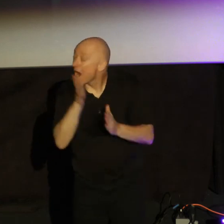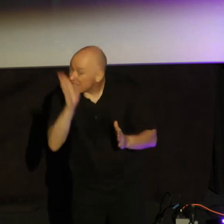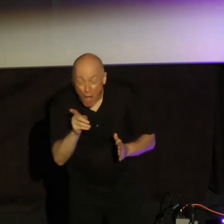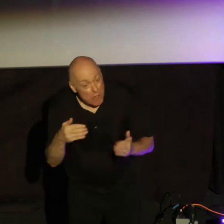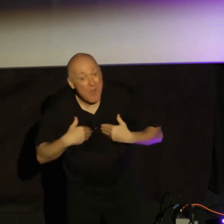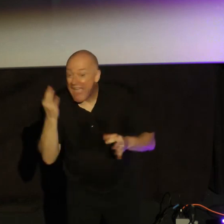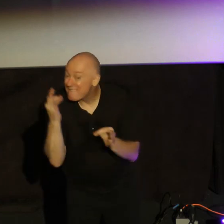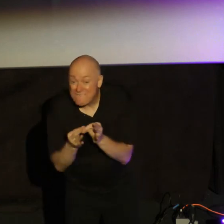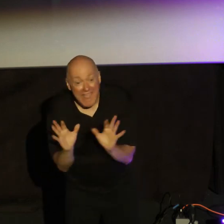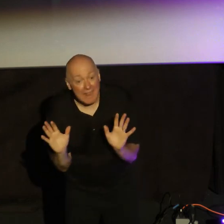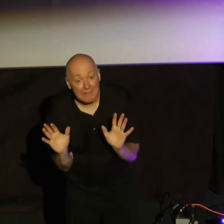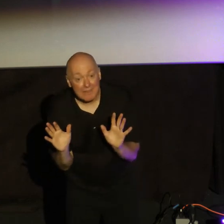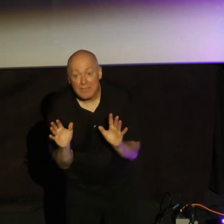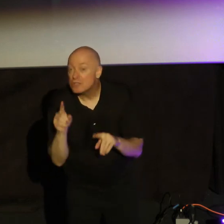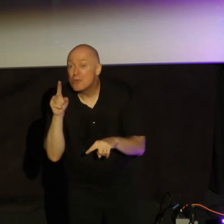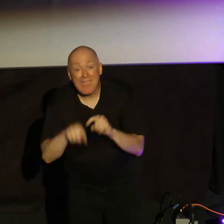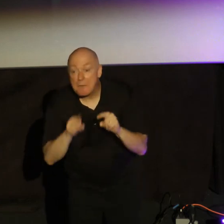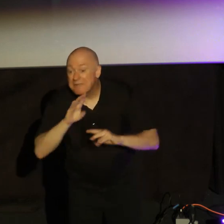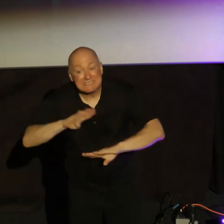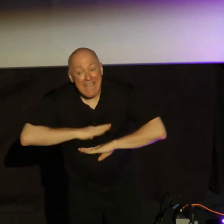God. But you cannot be content to do nothing.